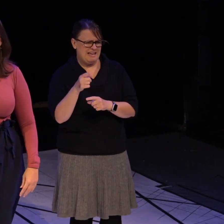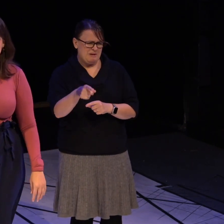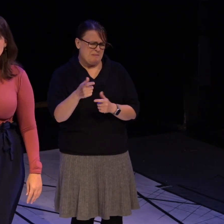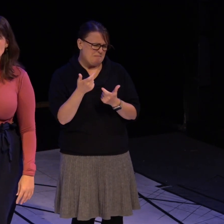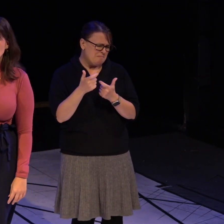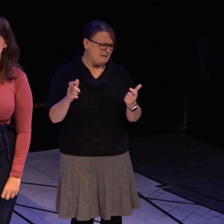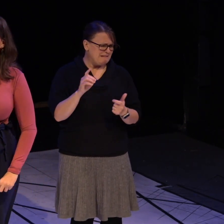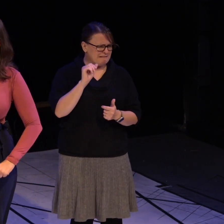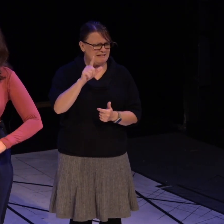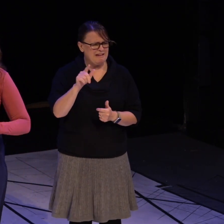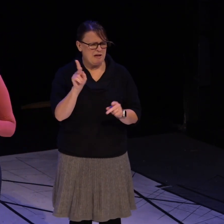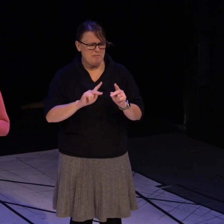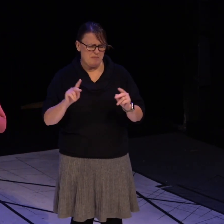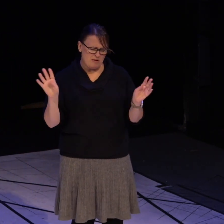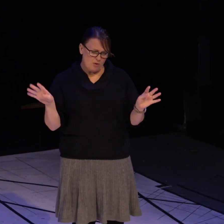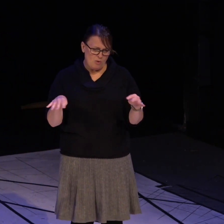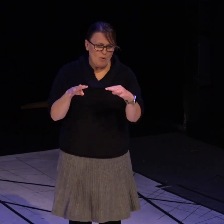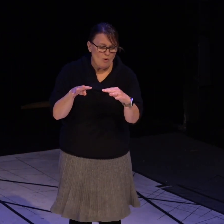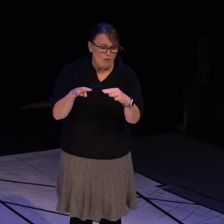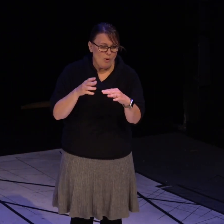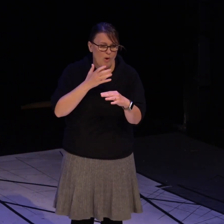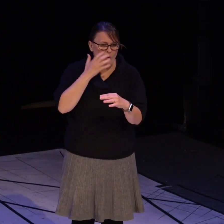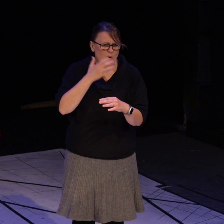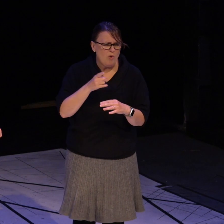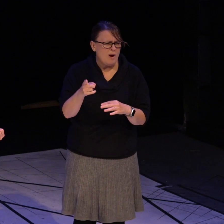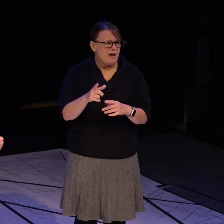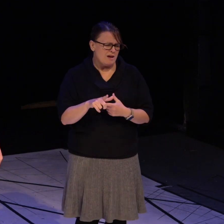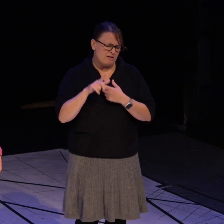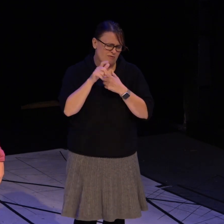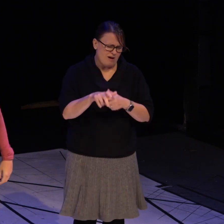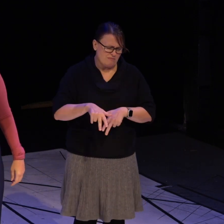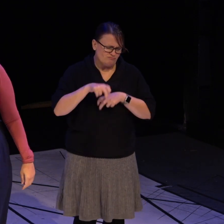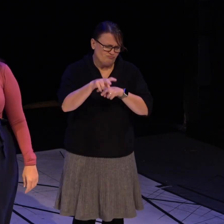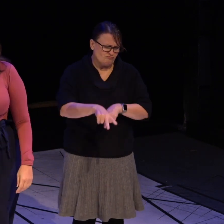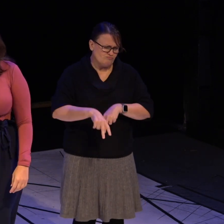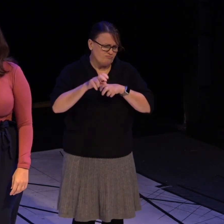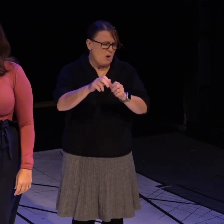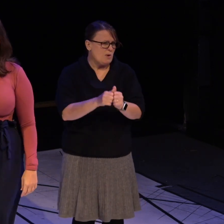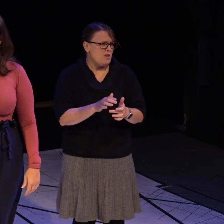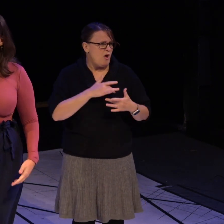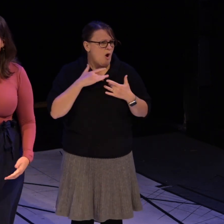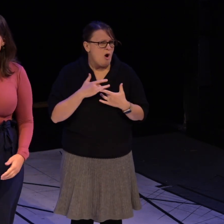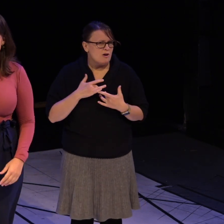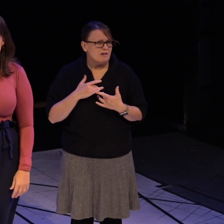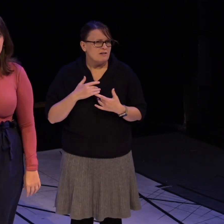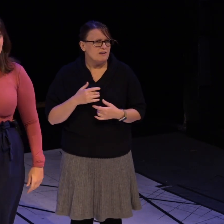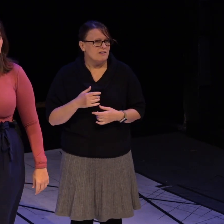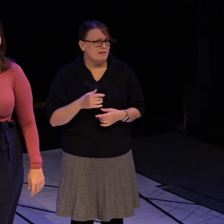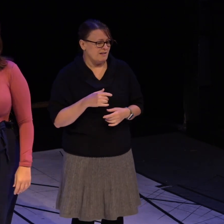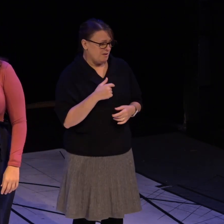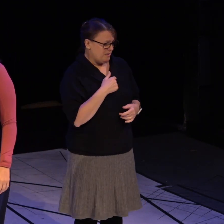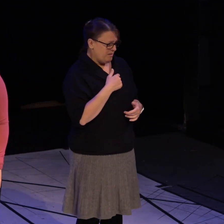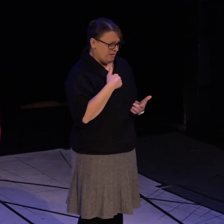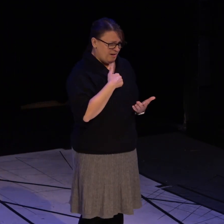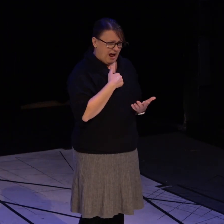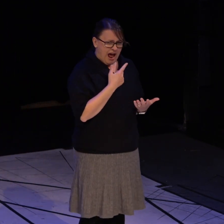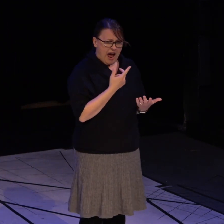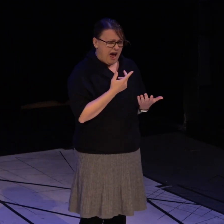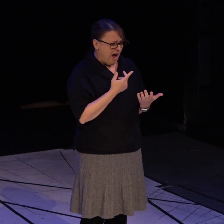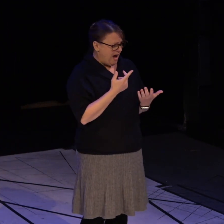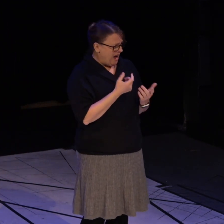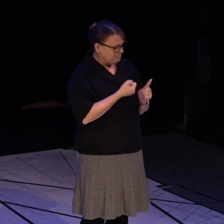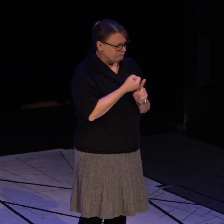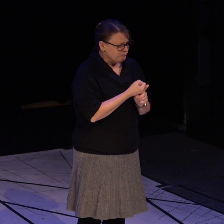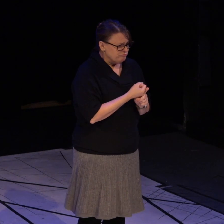He was the horse that ran with heart. When I was diagnosed with epilepsy, I was the big